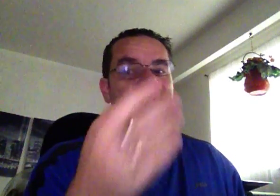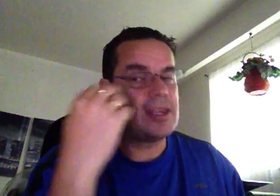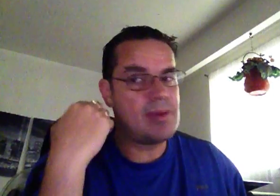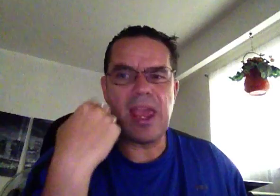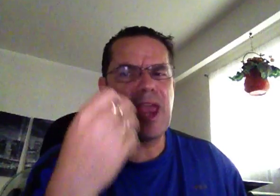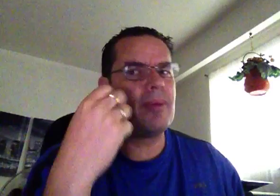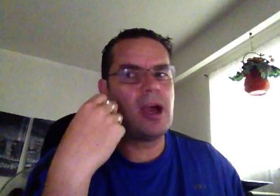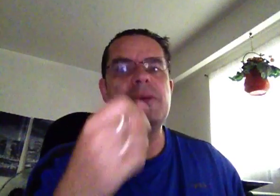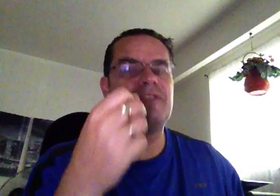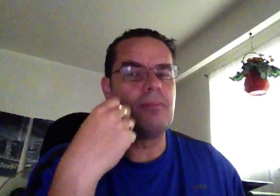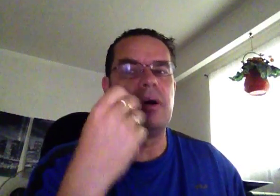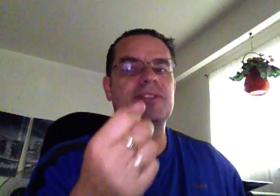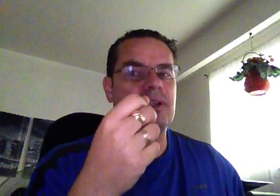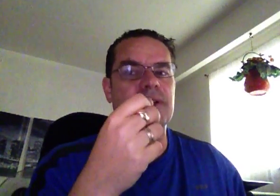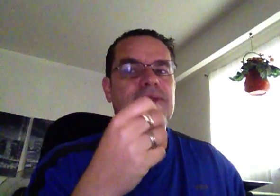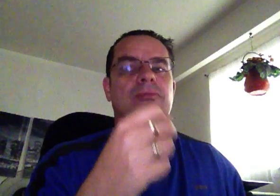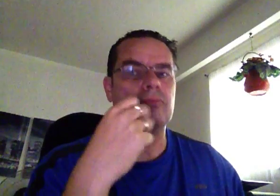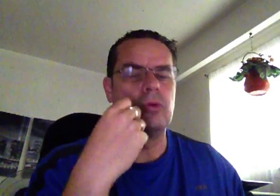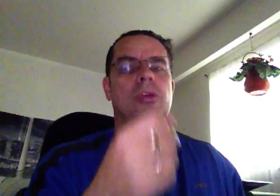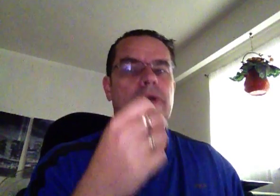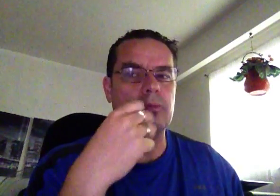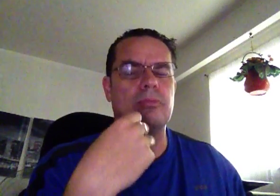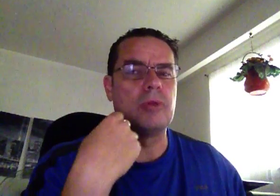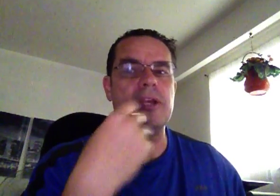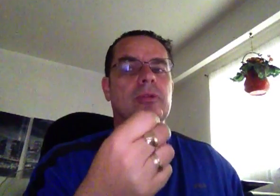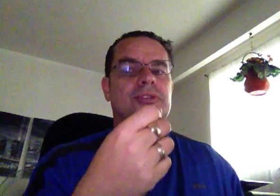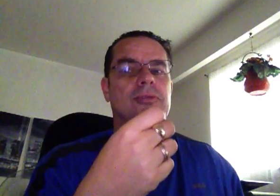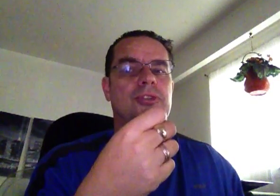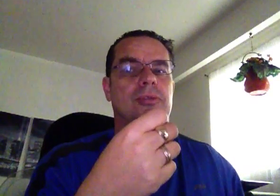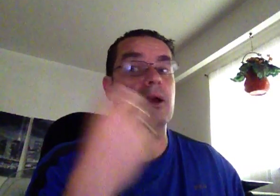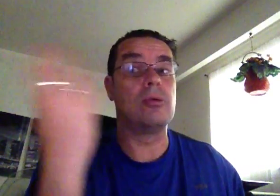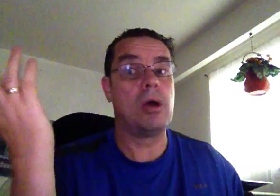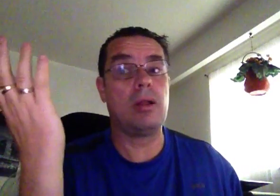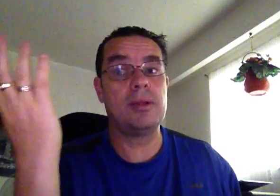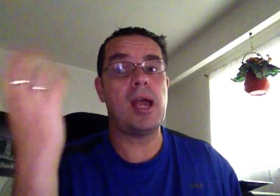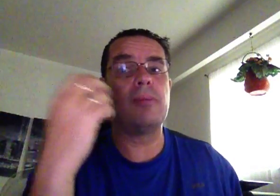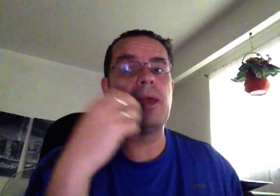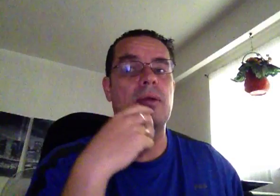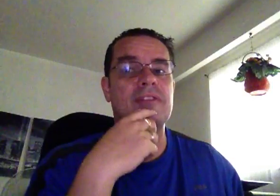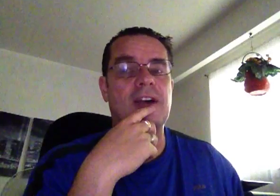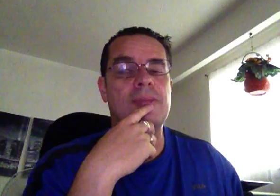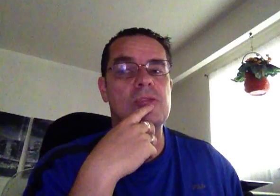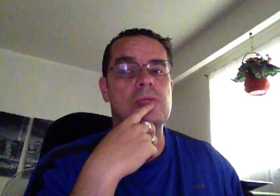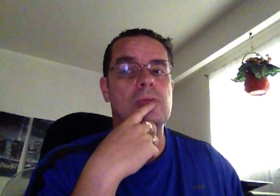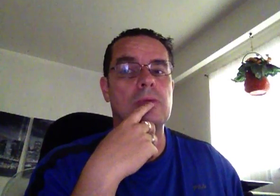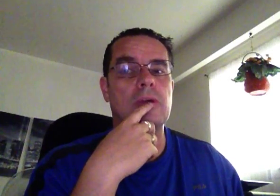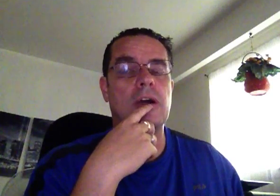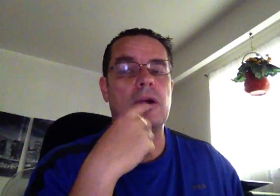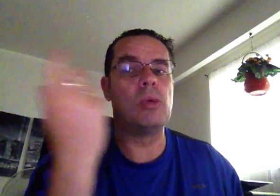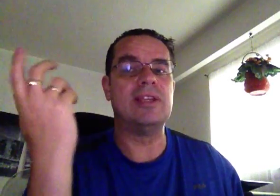hammering on me for months on this. Roll your own. Write your own solution. And go, well, yeah, but I don't have the time to waste,